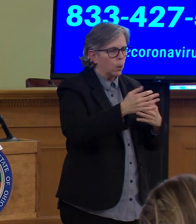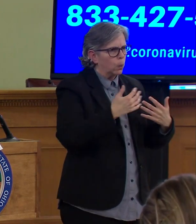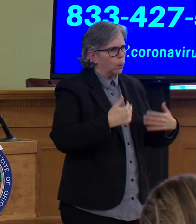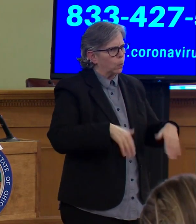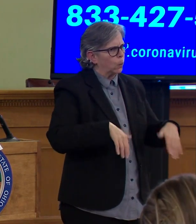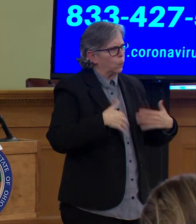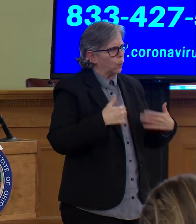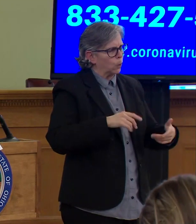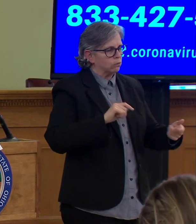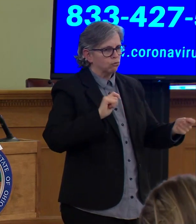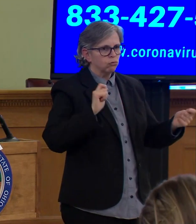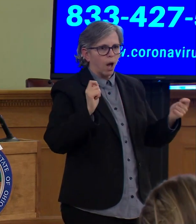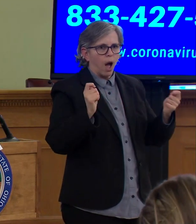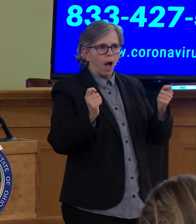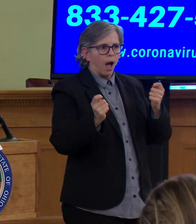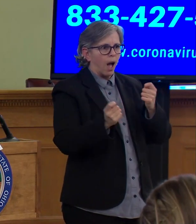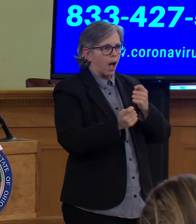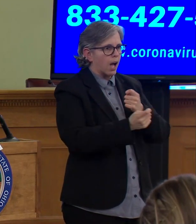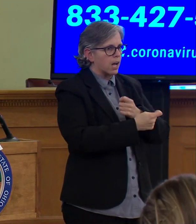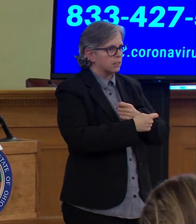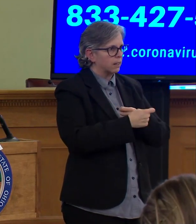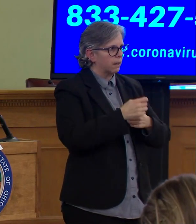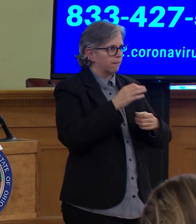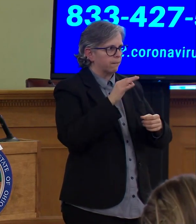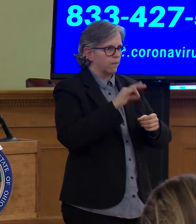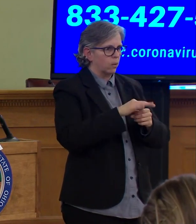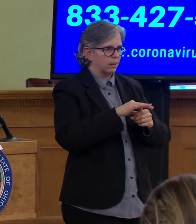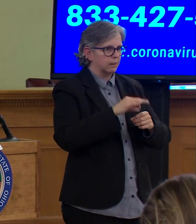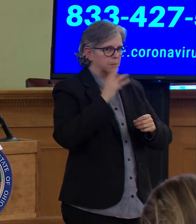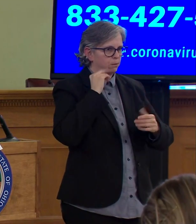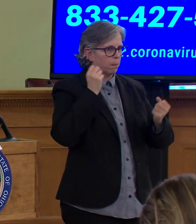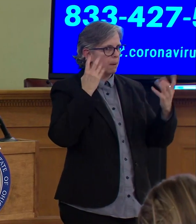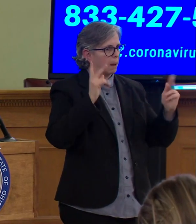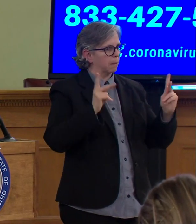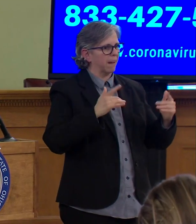plans. But I think it's the right thing to do.